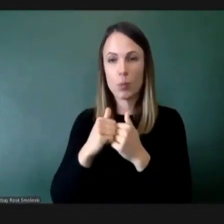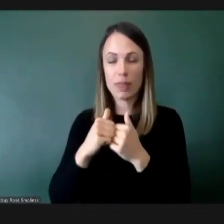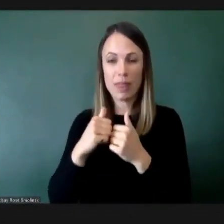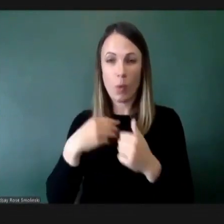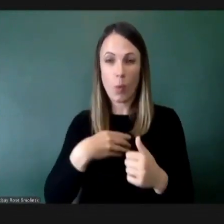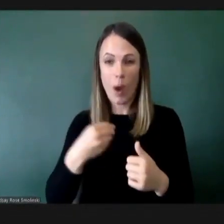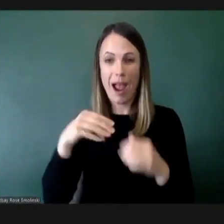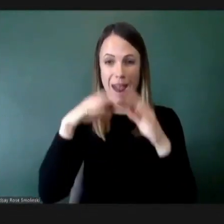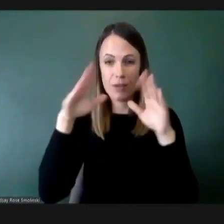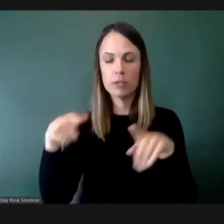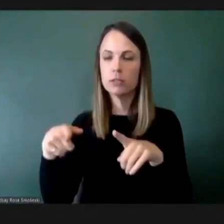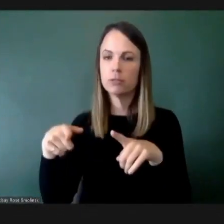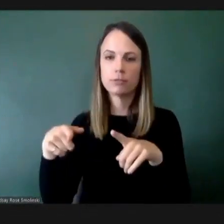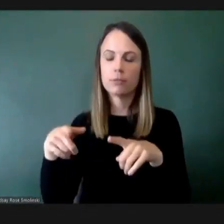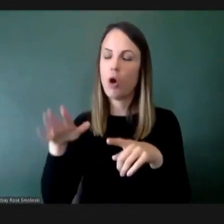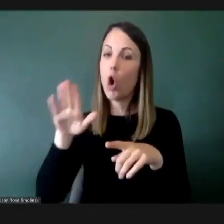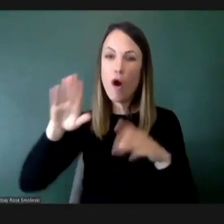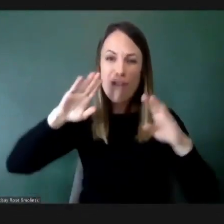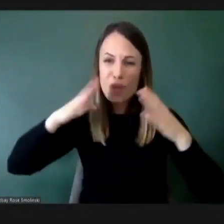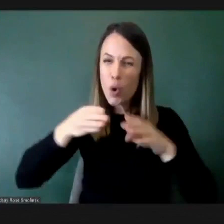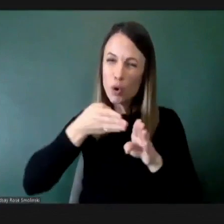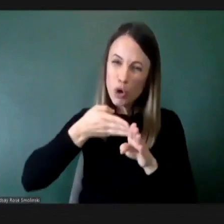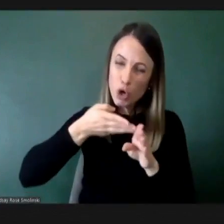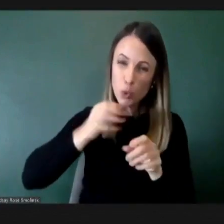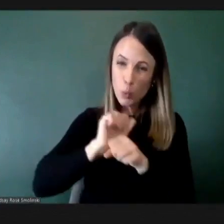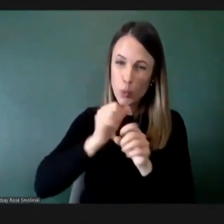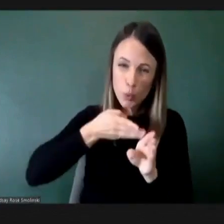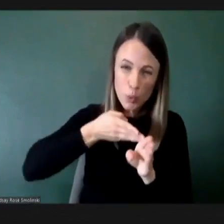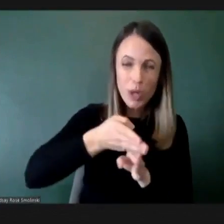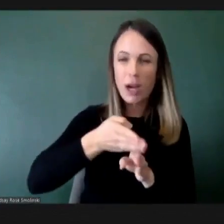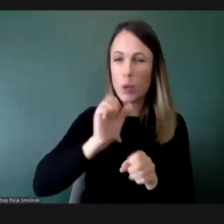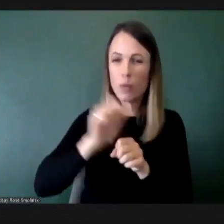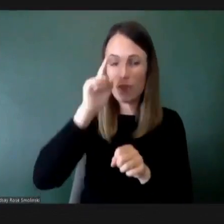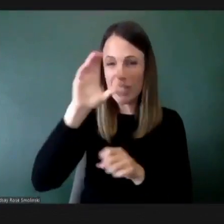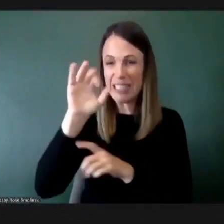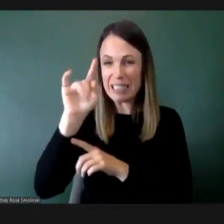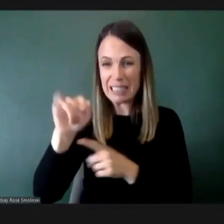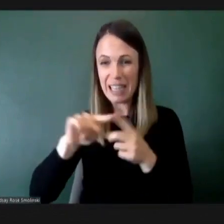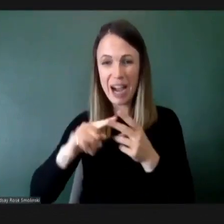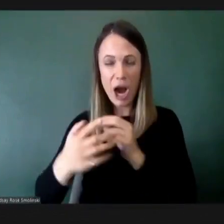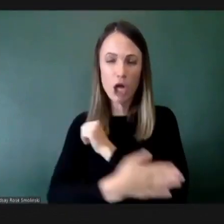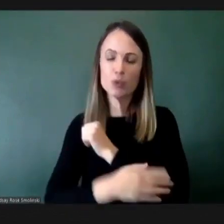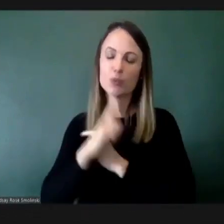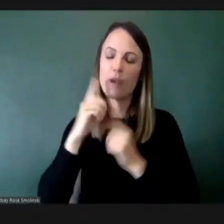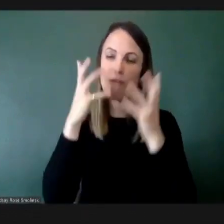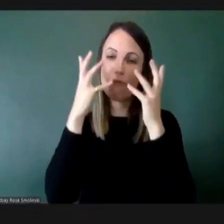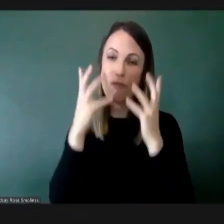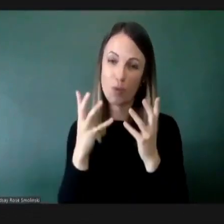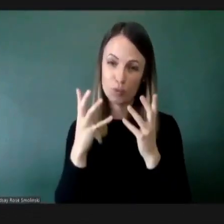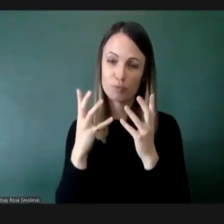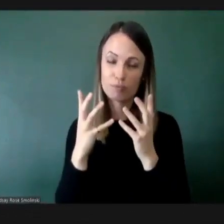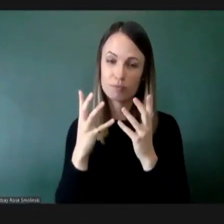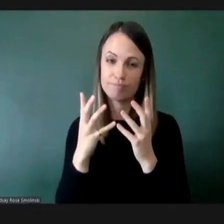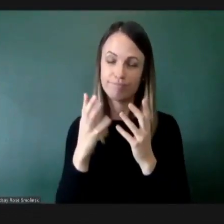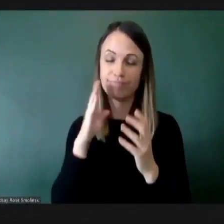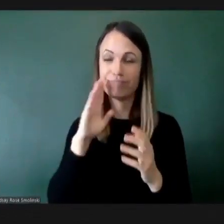She has spent her entire career working for this city and working for this country. It's unfortunate that this conversation